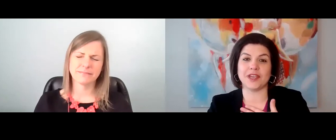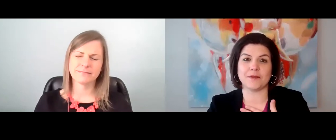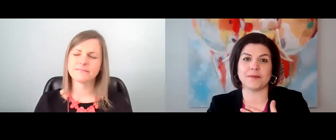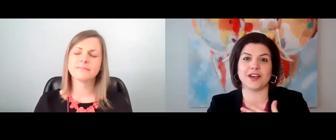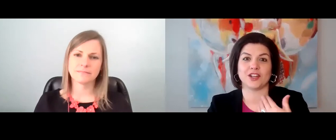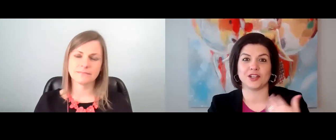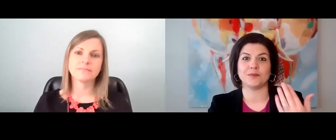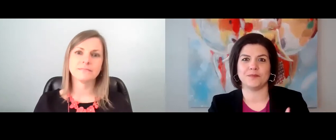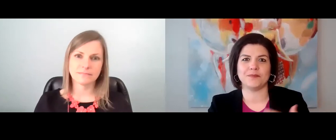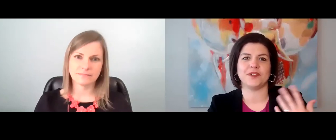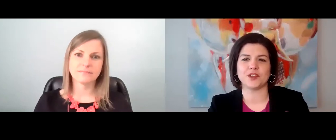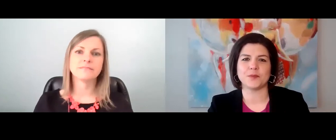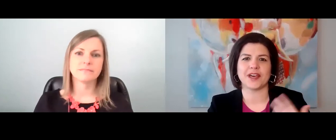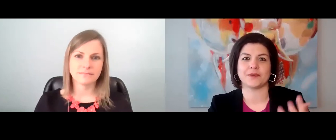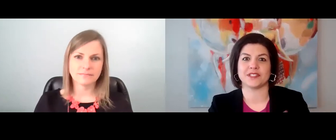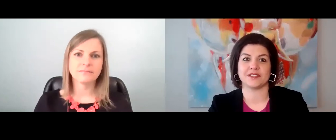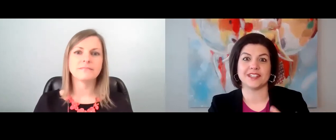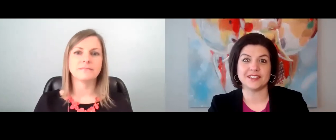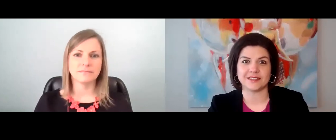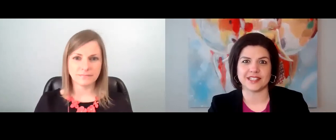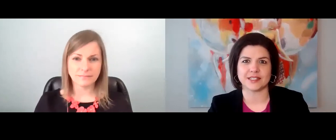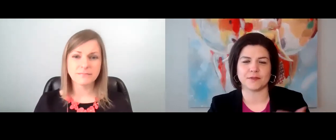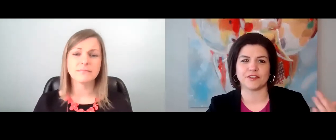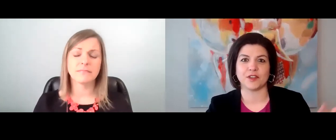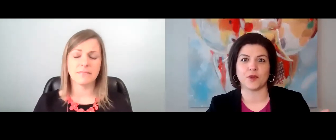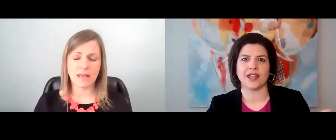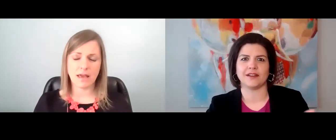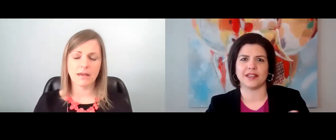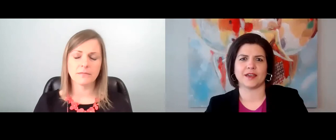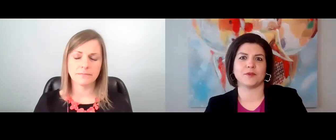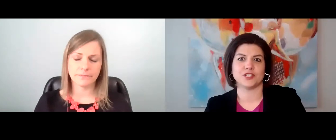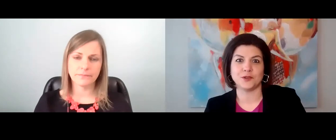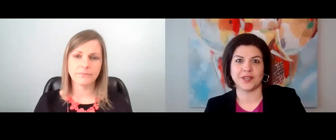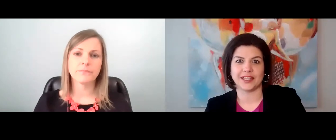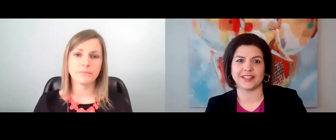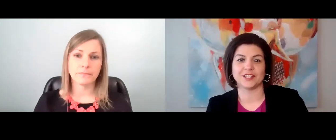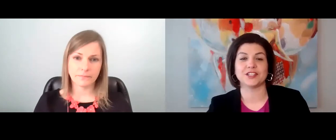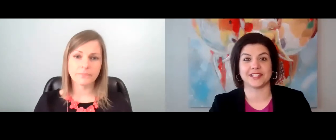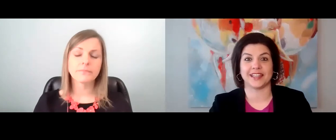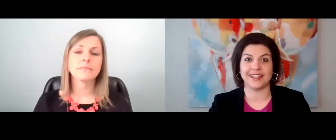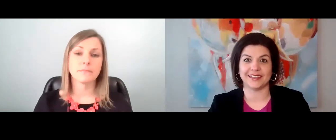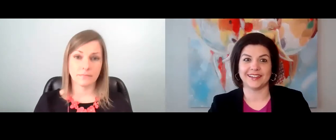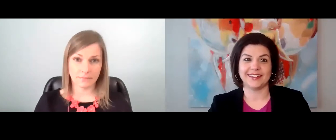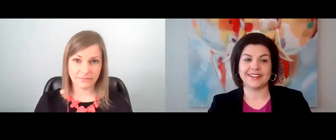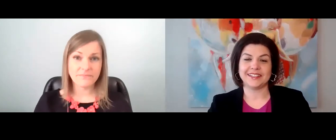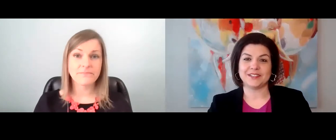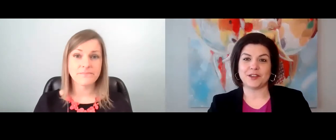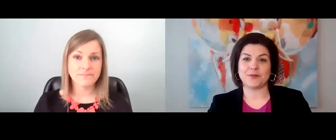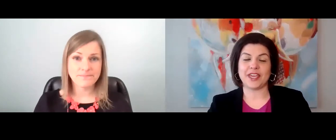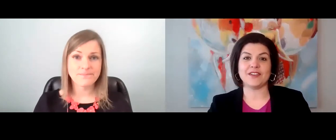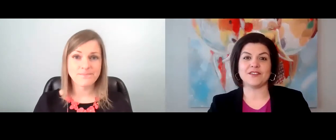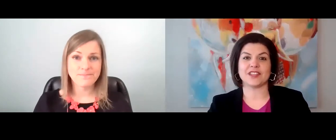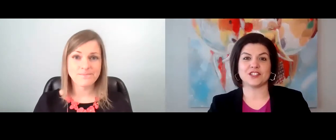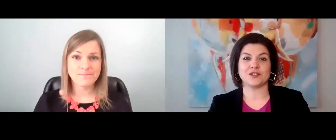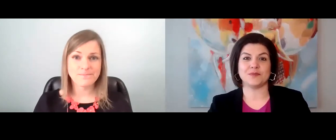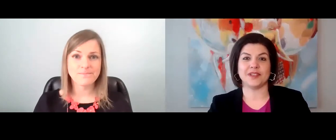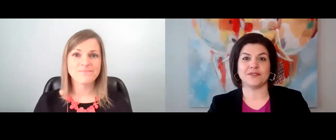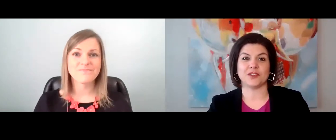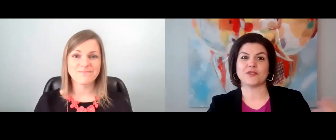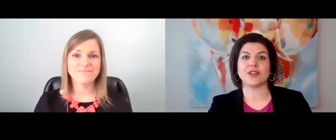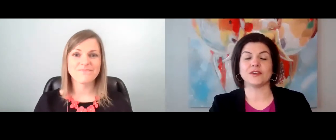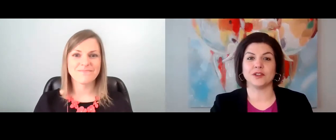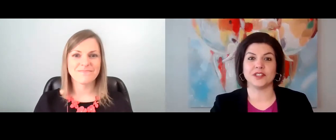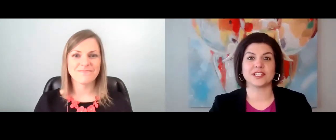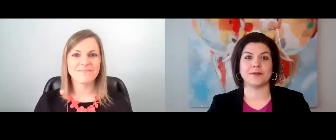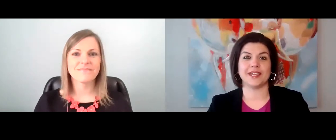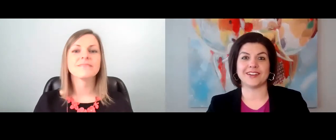sober me up about her narrow pathways and her history. And some of the rewiring that we're doing, that looks like behavior that should be